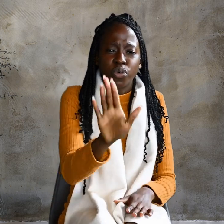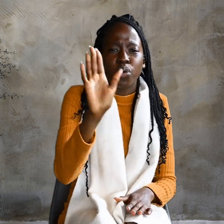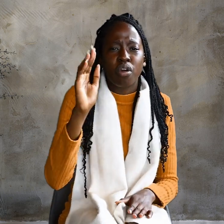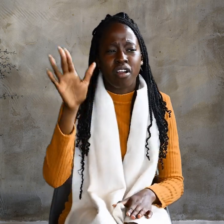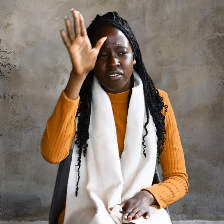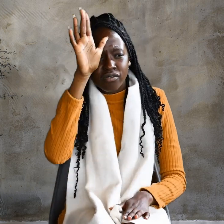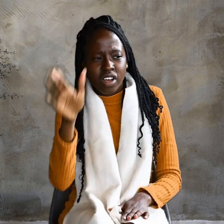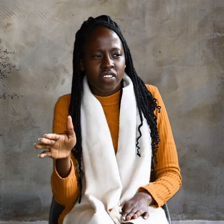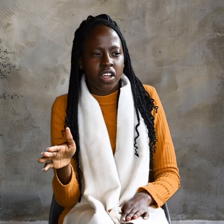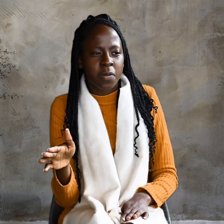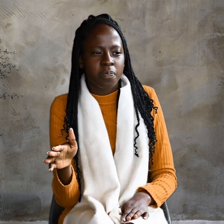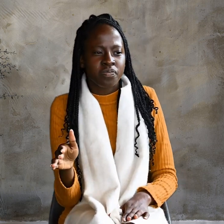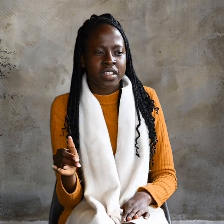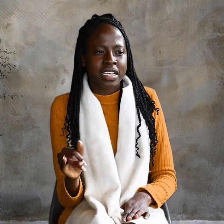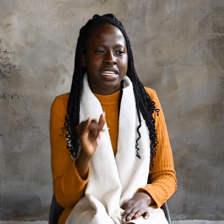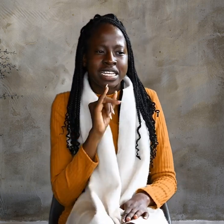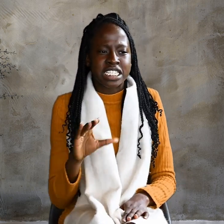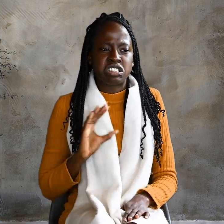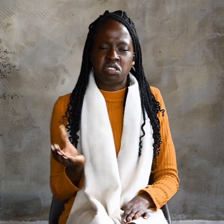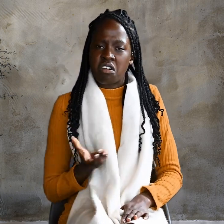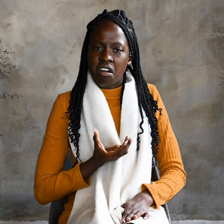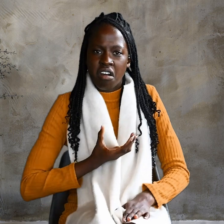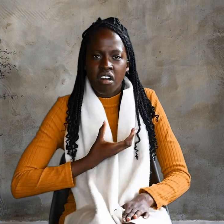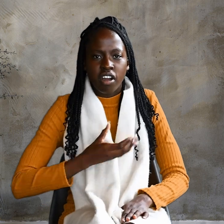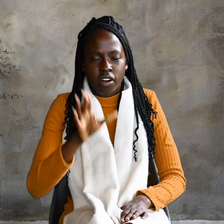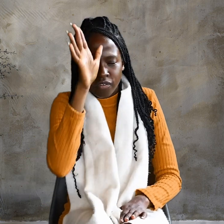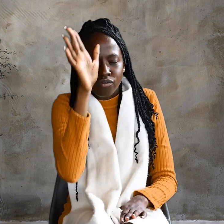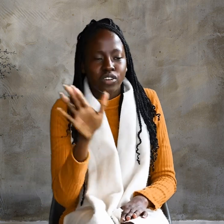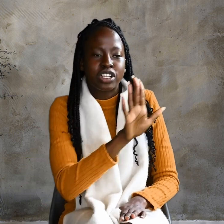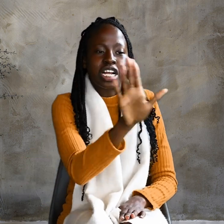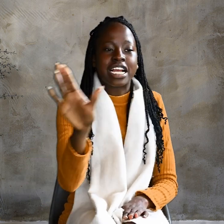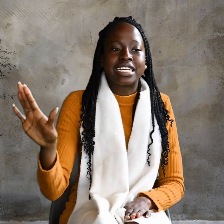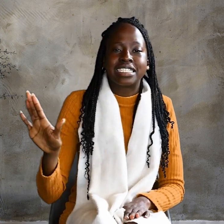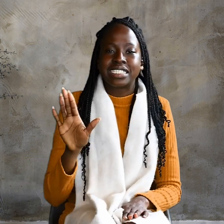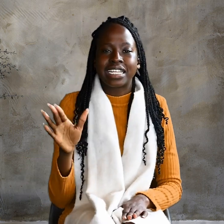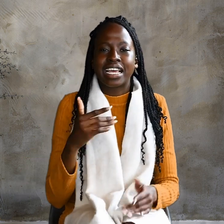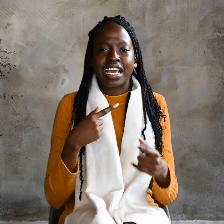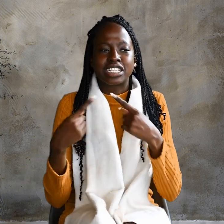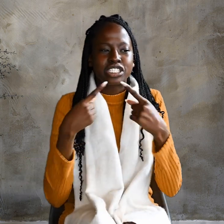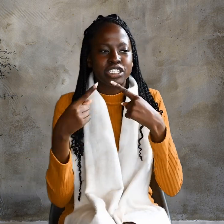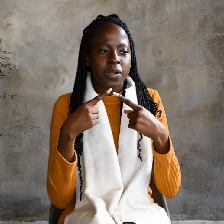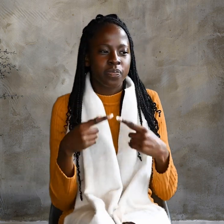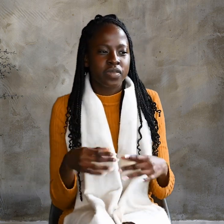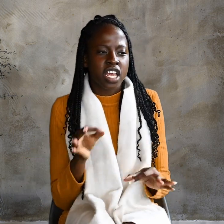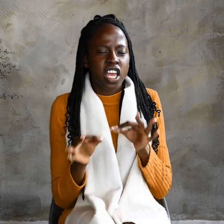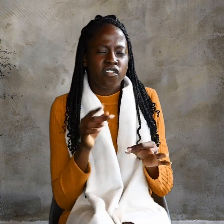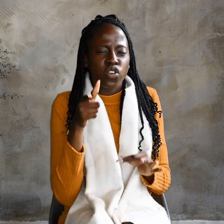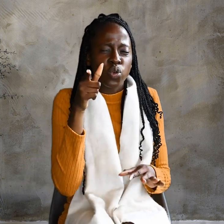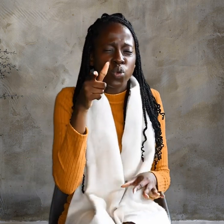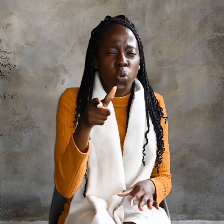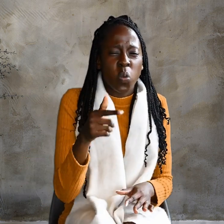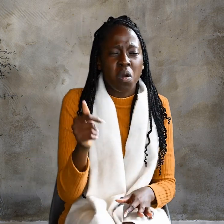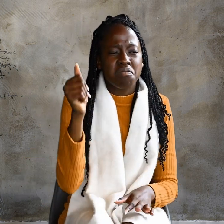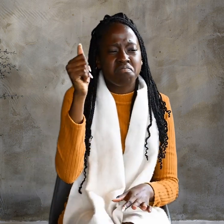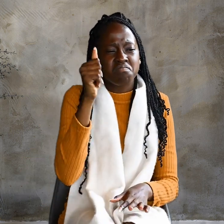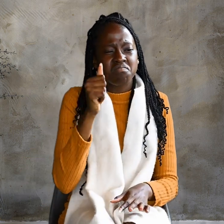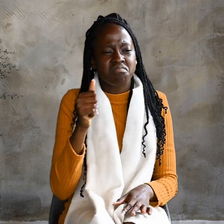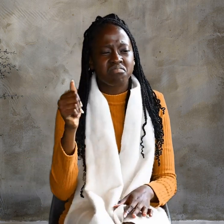Abraham is our father, They answered. If you were Abraham's children, Said Jesus,